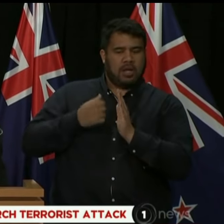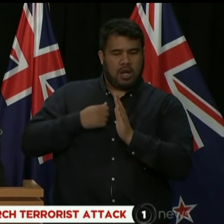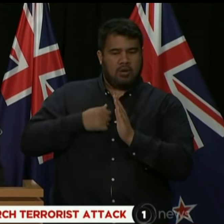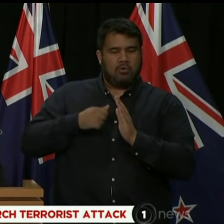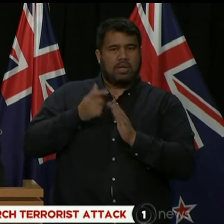will respond swiftly.